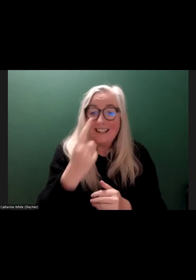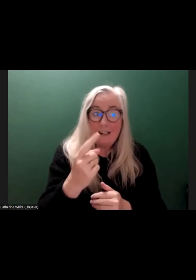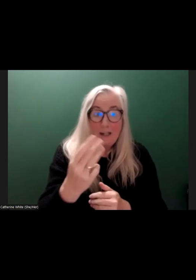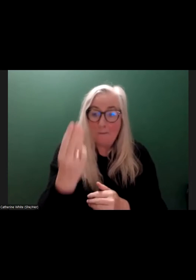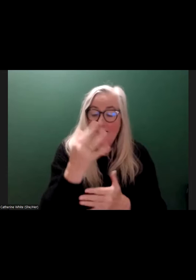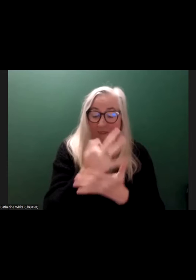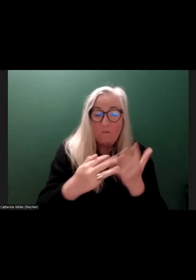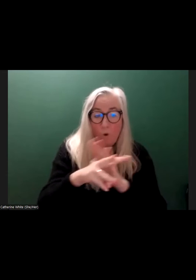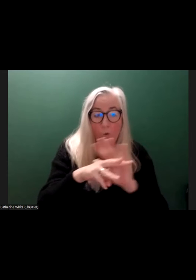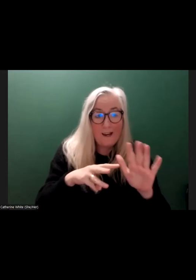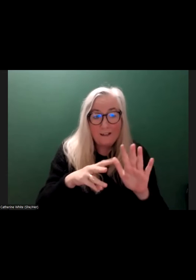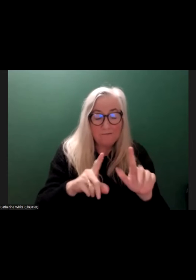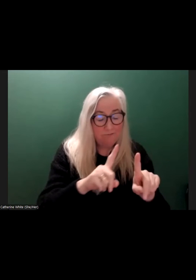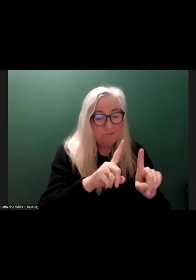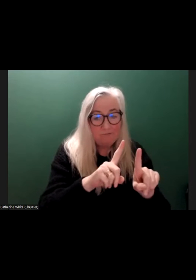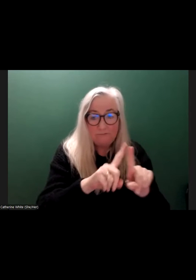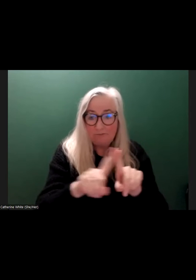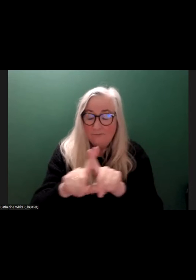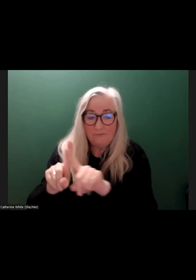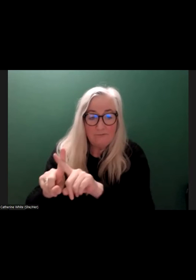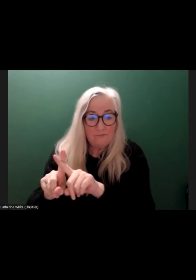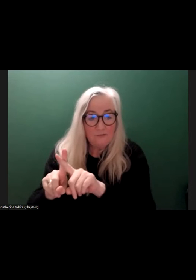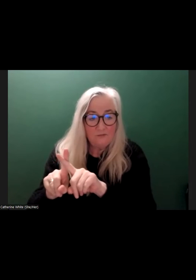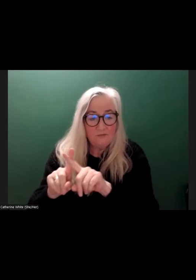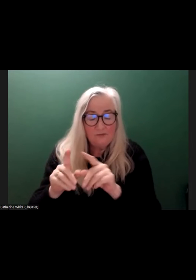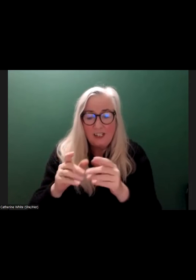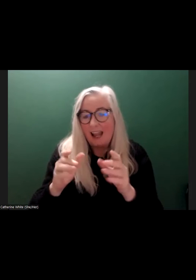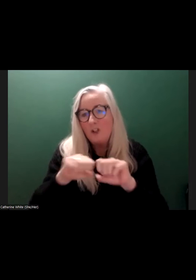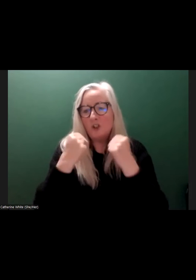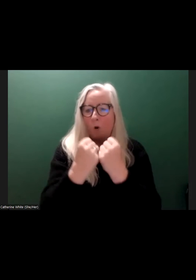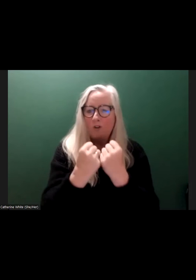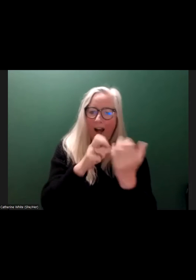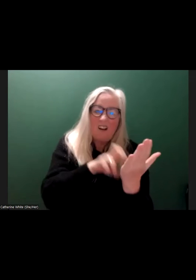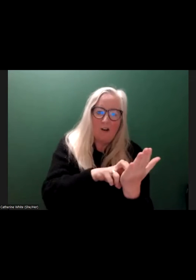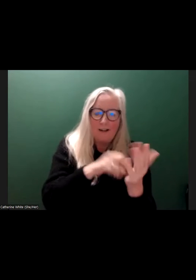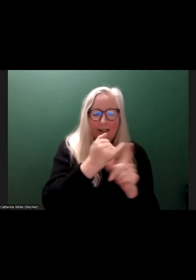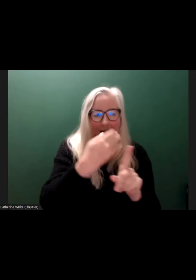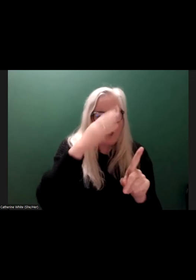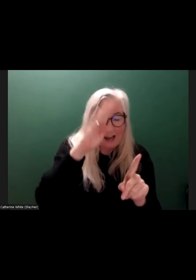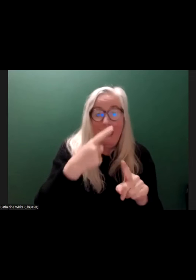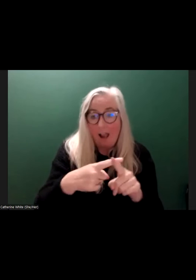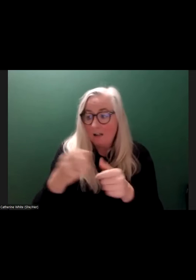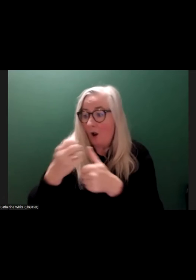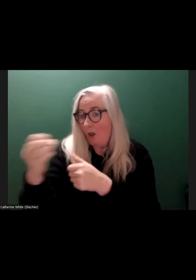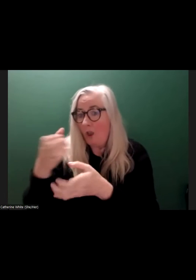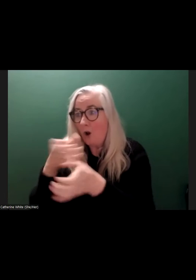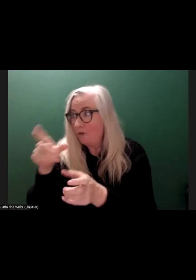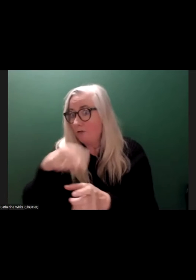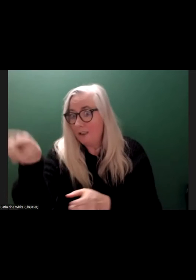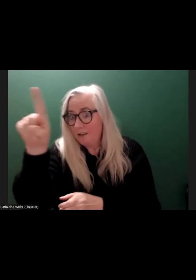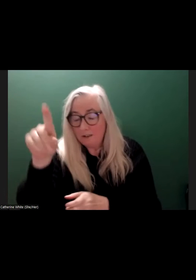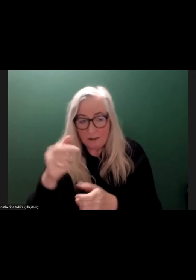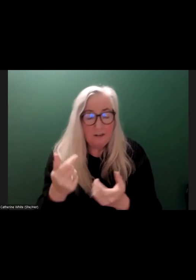seen in the last few weeks, a whole strain of the social contract in Ireland and across many countries, whether that's